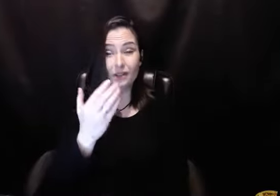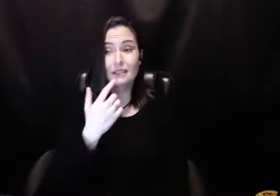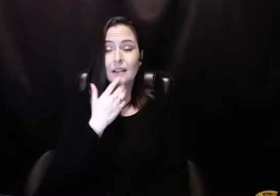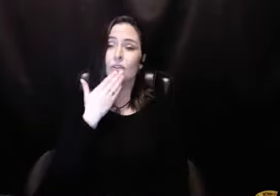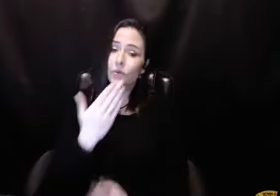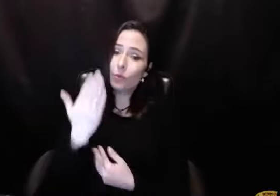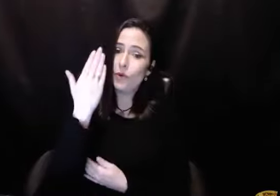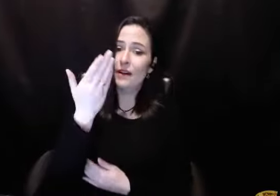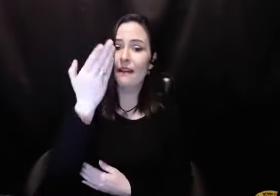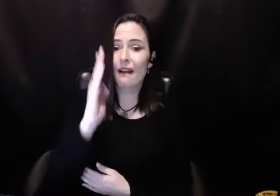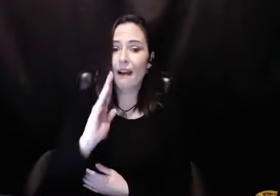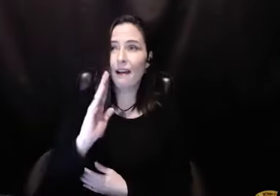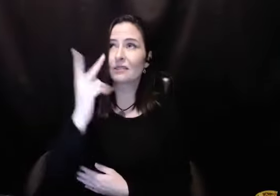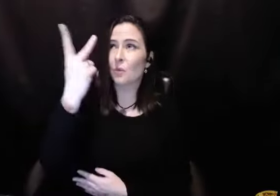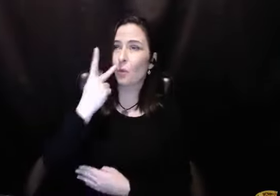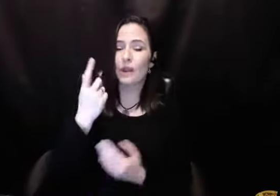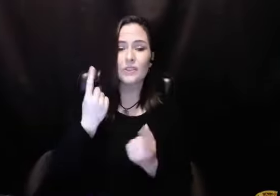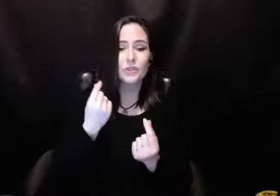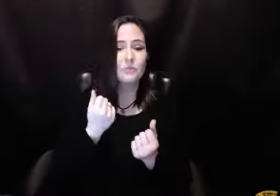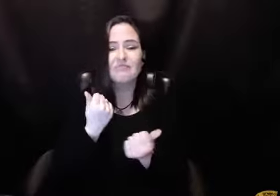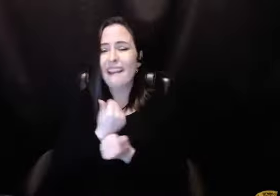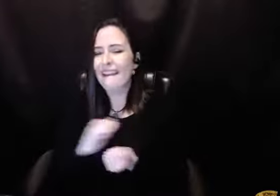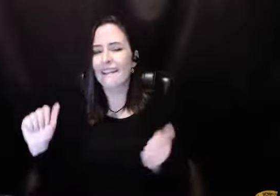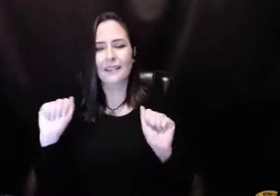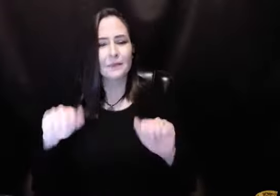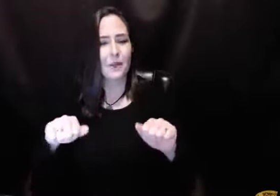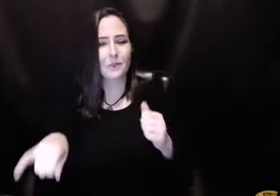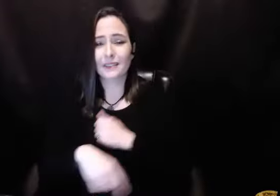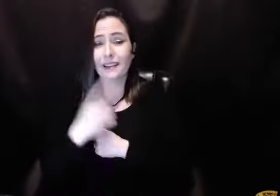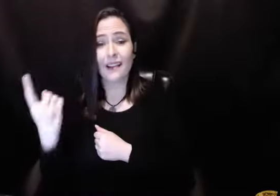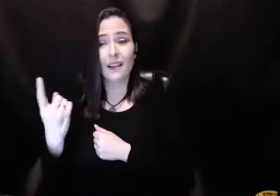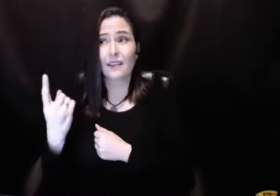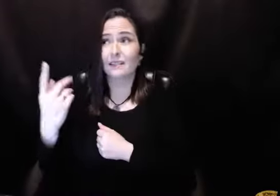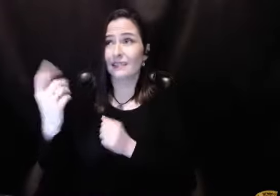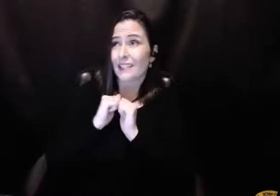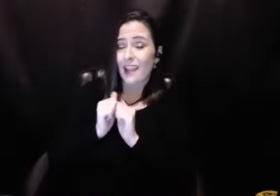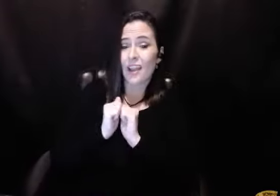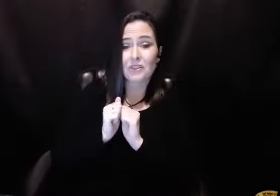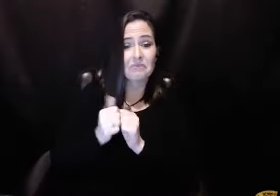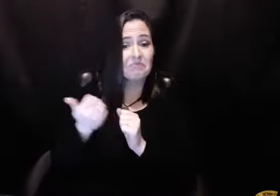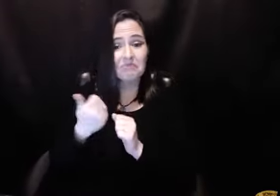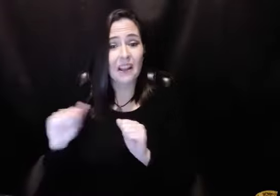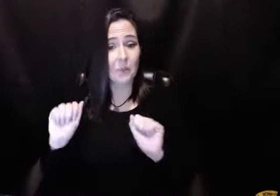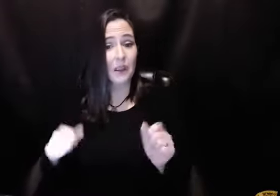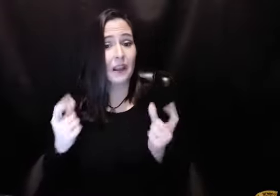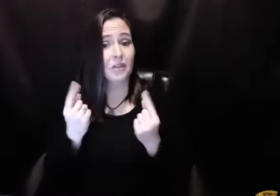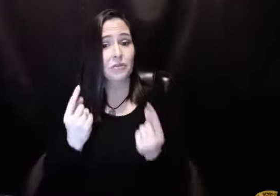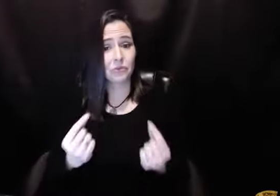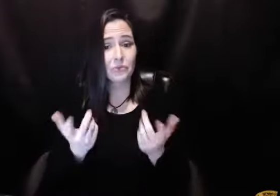in the mirror and saying, good morning, God. There's absolutely nothing that you and I cannot do together today. And nothing that can happen, you and I cannot